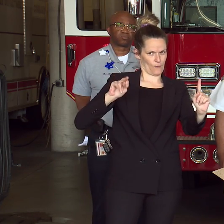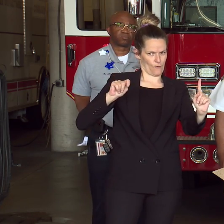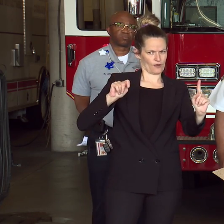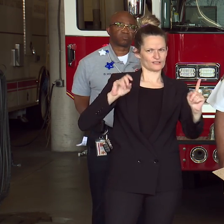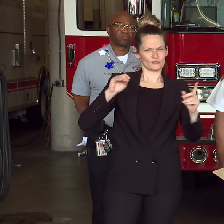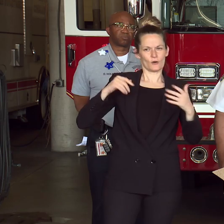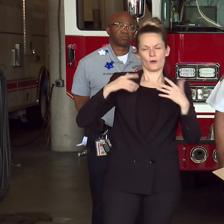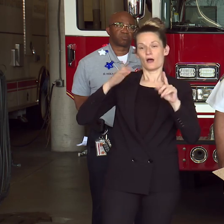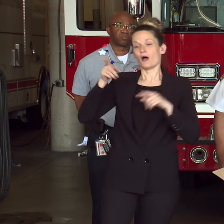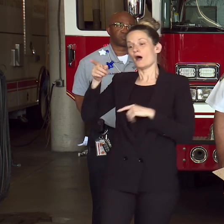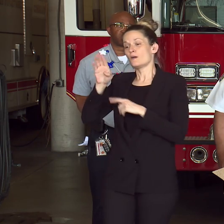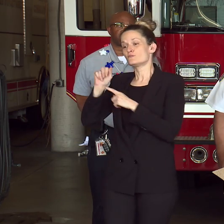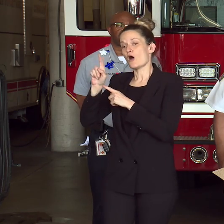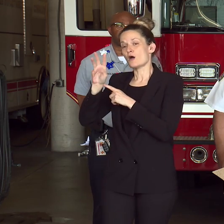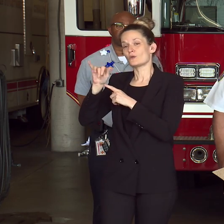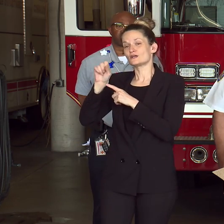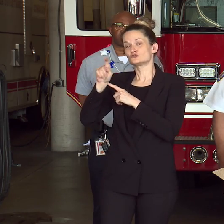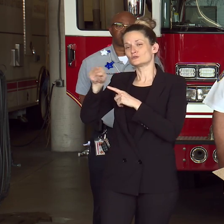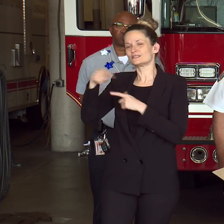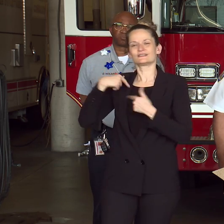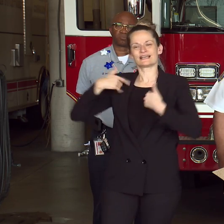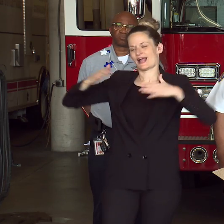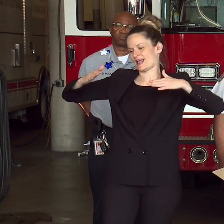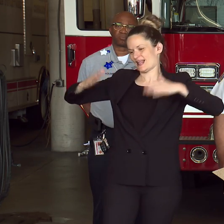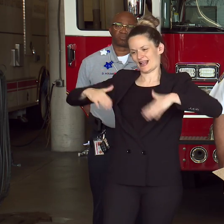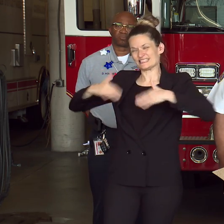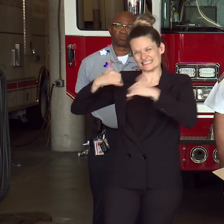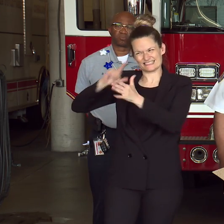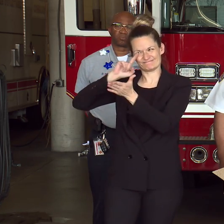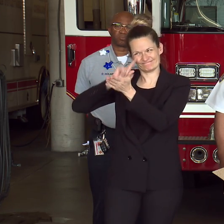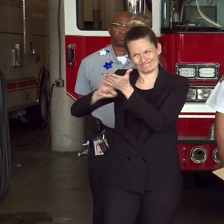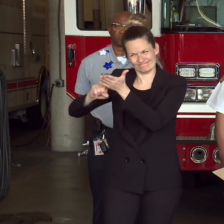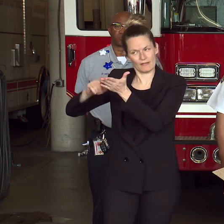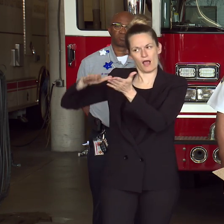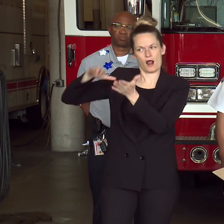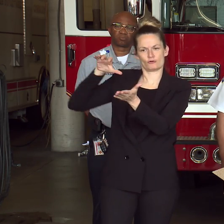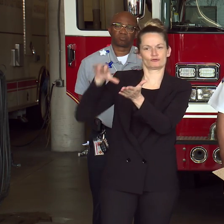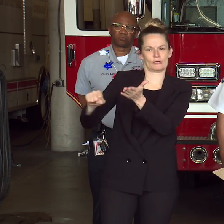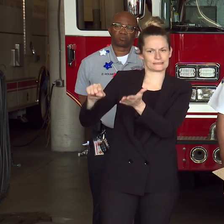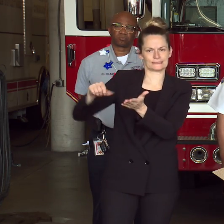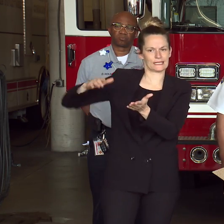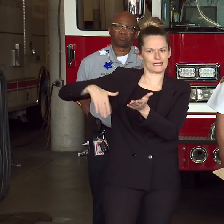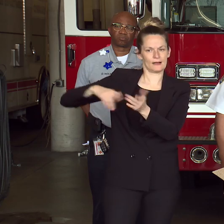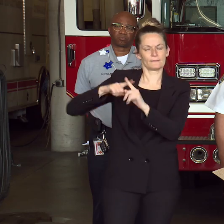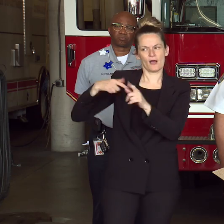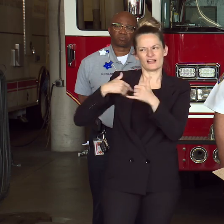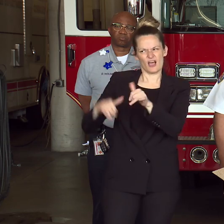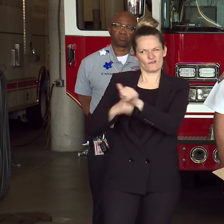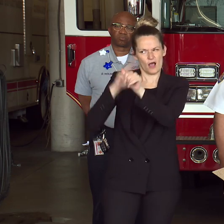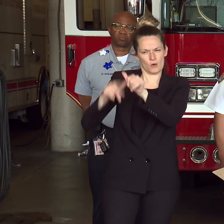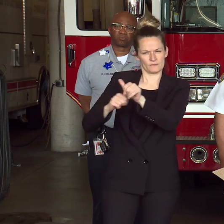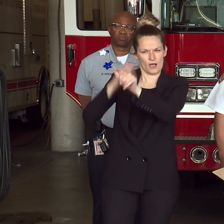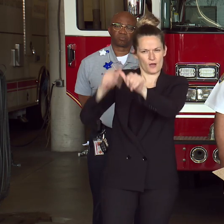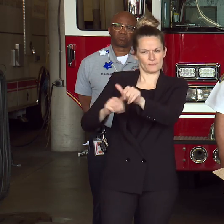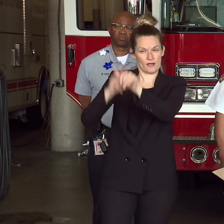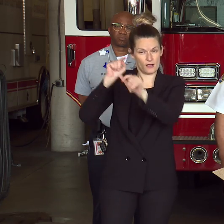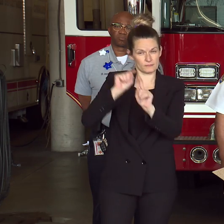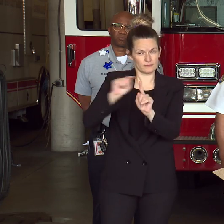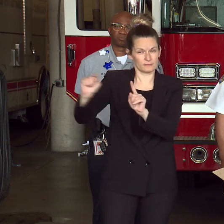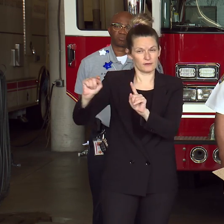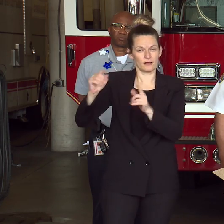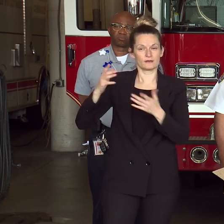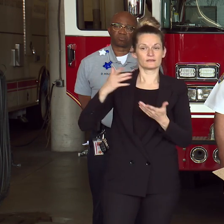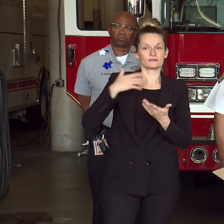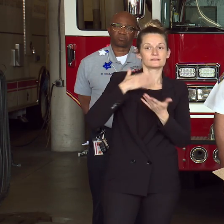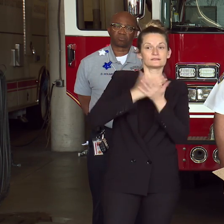investigation. No arrests there as of yet. And detectives are still following leads. We need more information from people who would have seen or